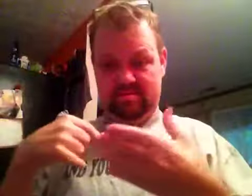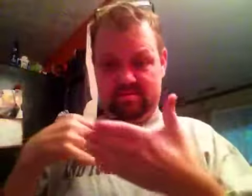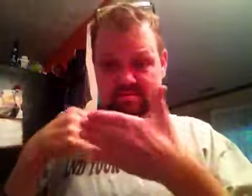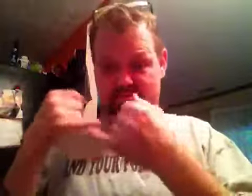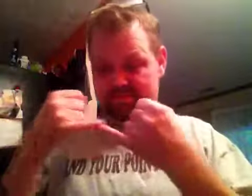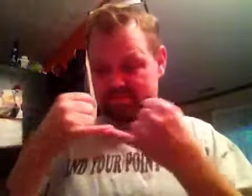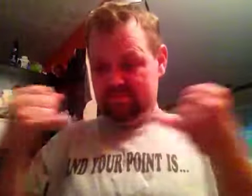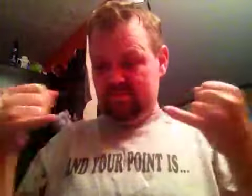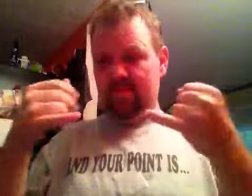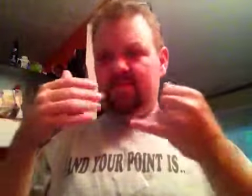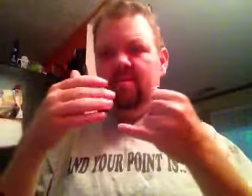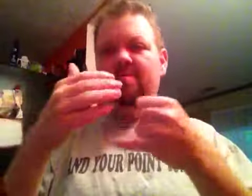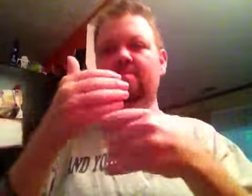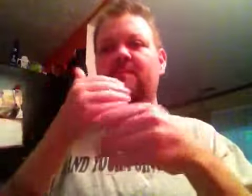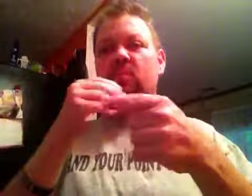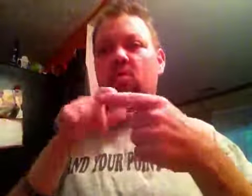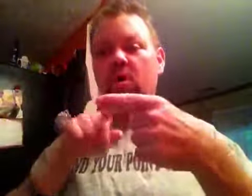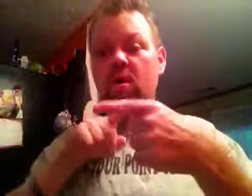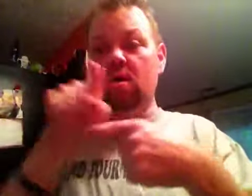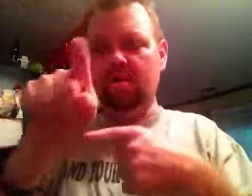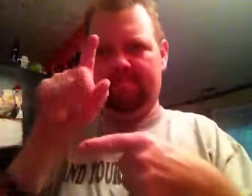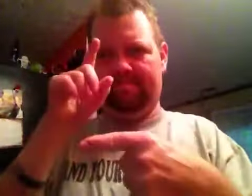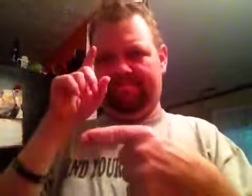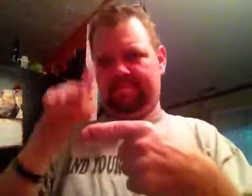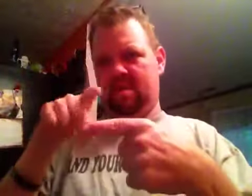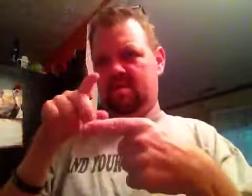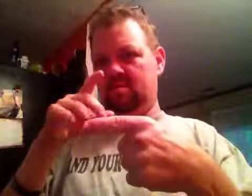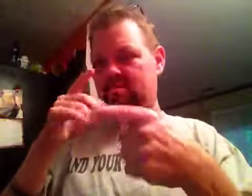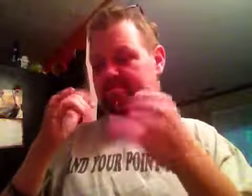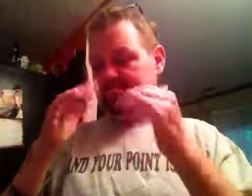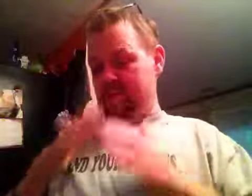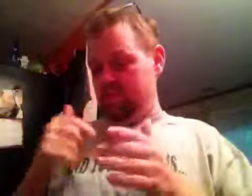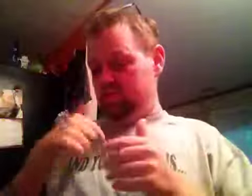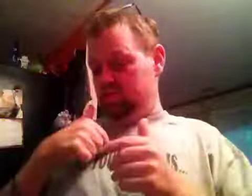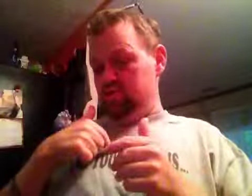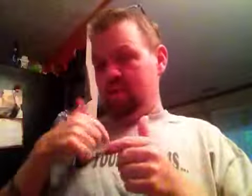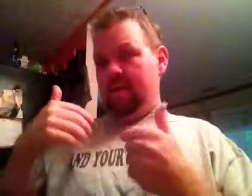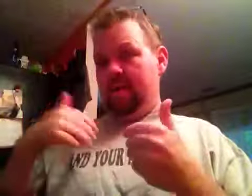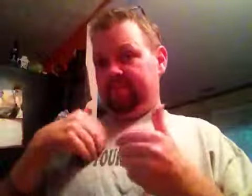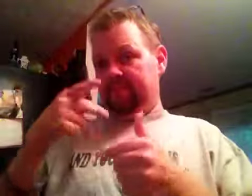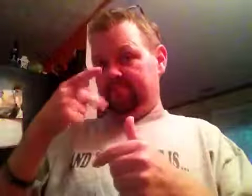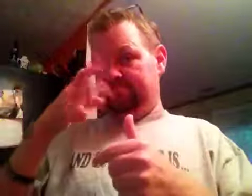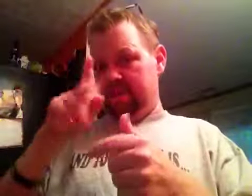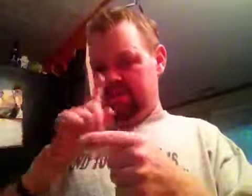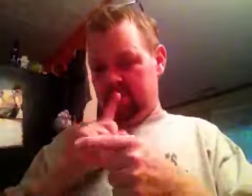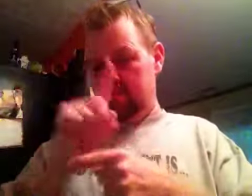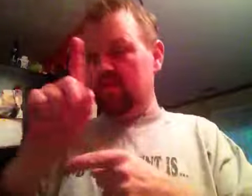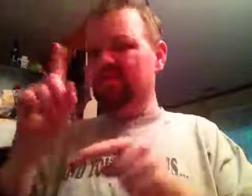The airway theme continues this time. The man versus the beneficiary. Great ball from front of the car! And